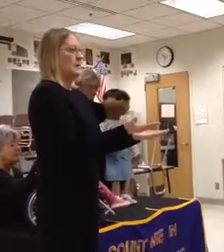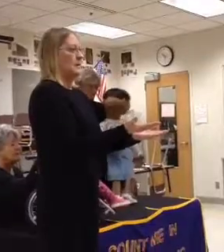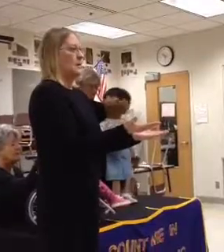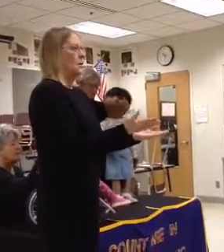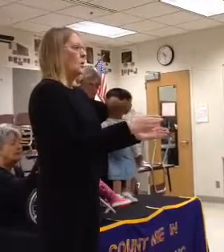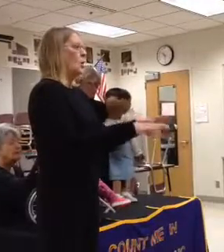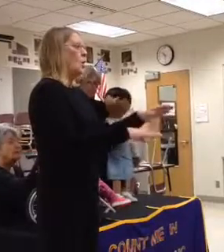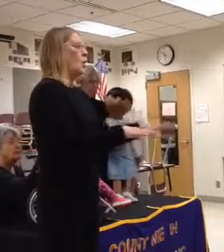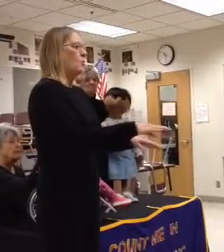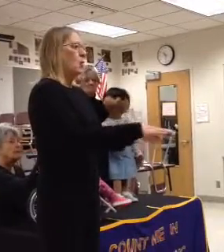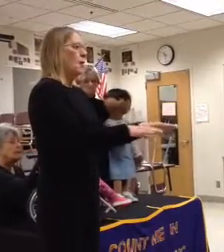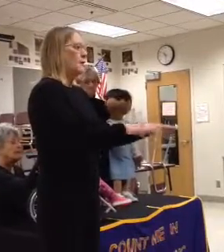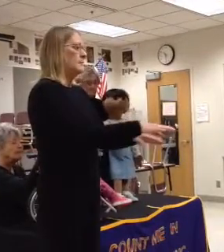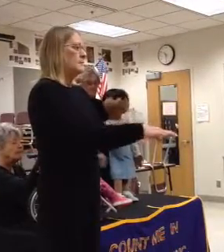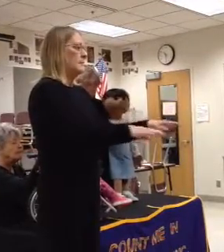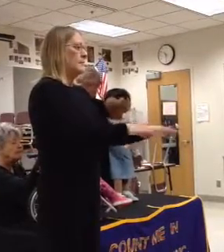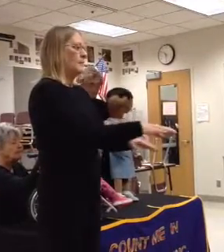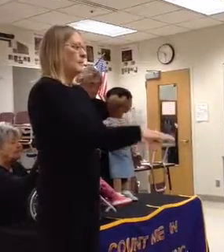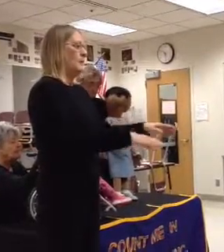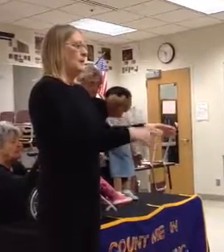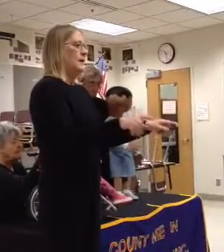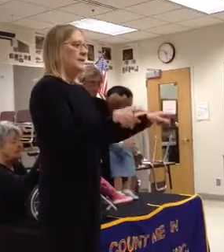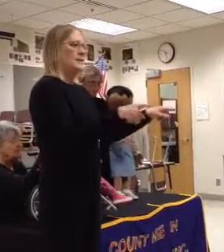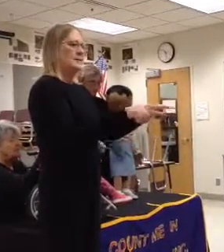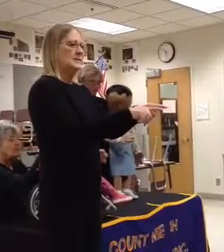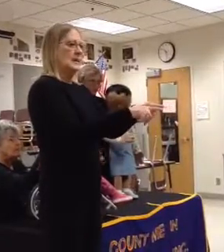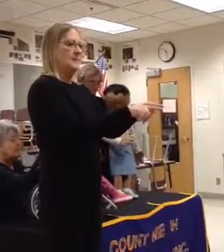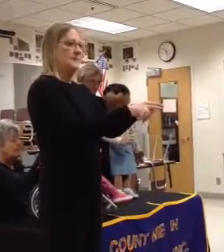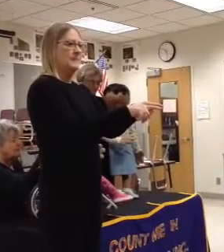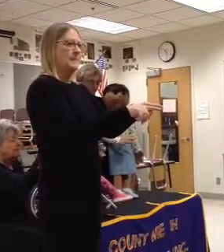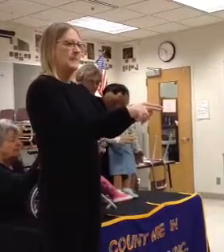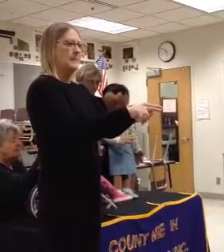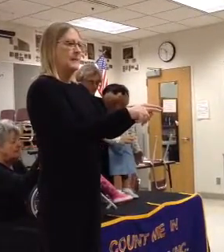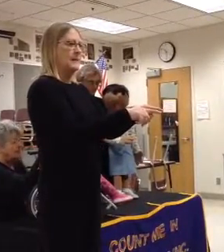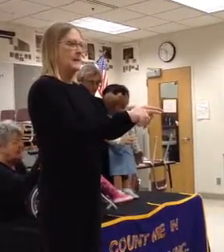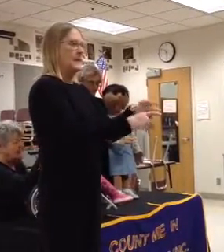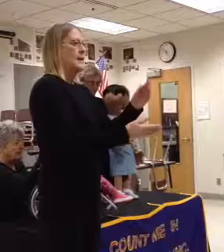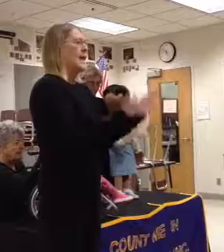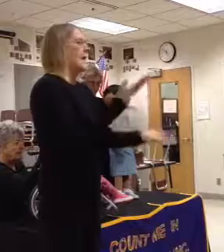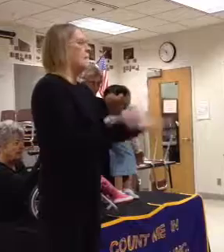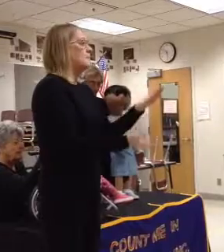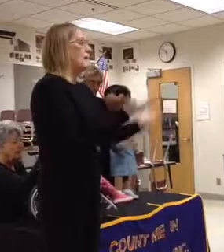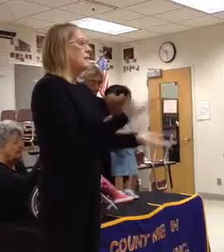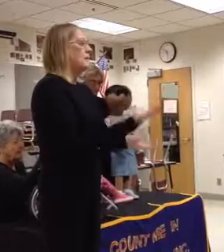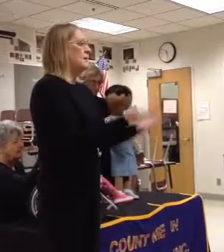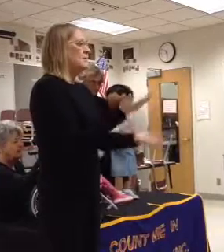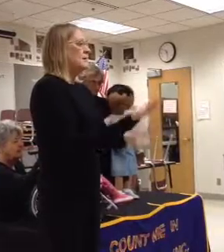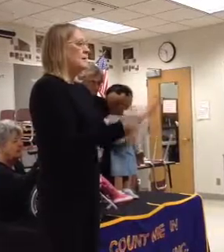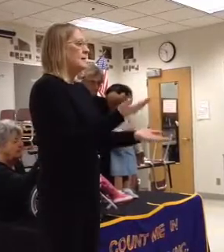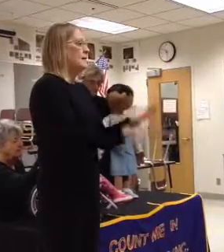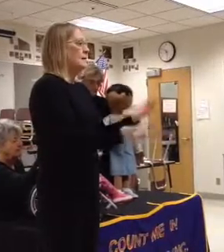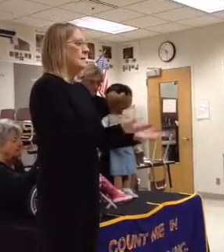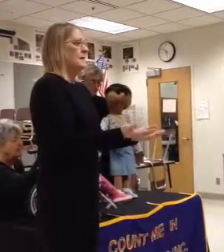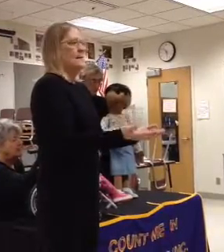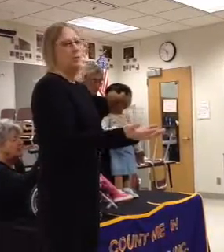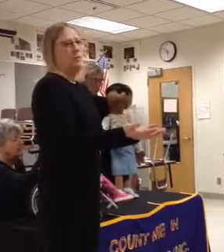We all walk the same. And maybe